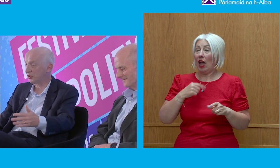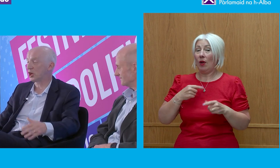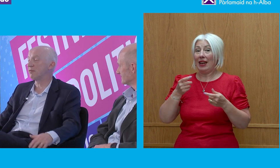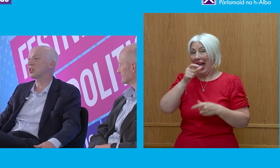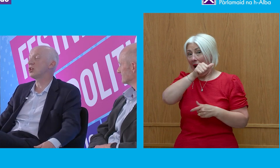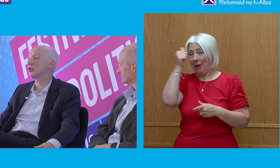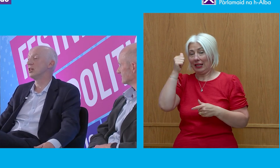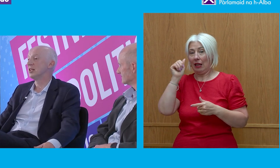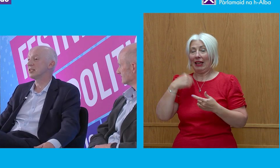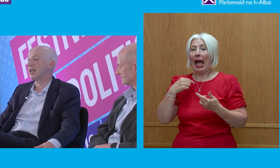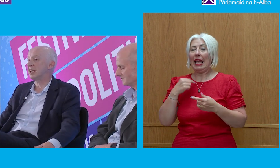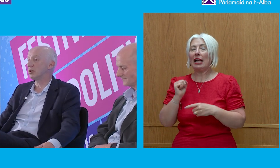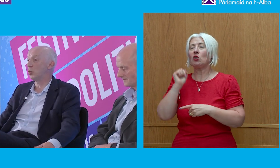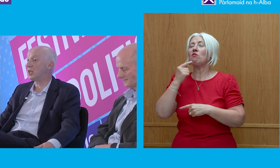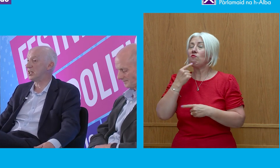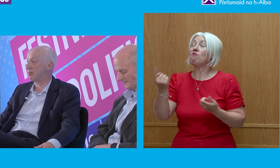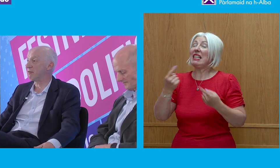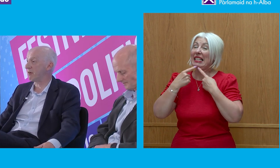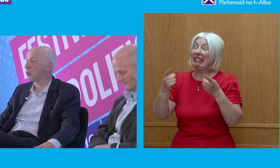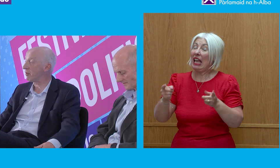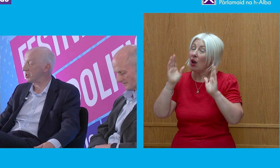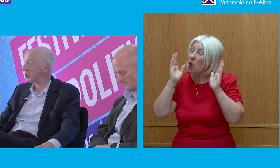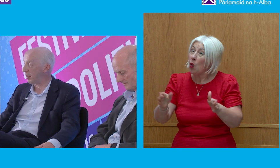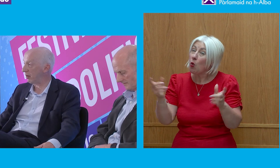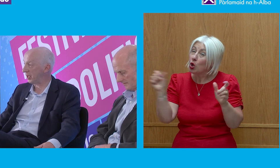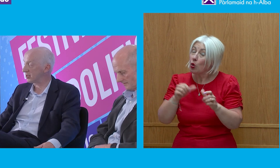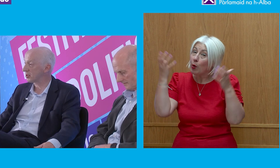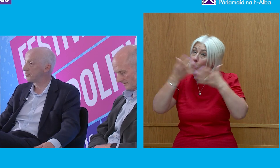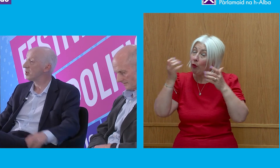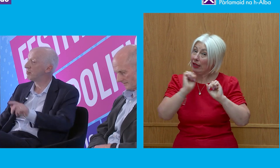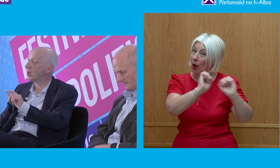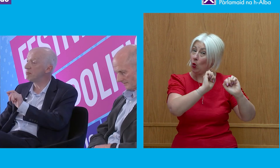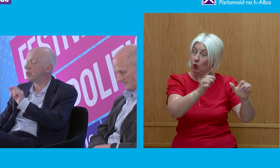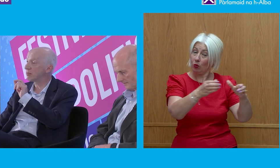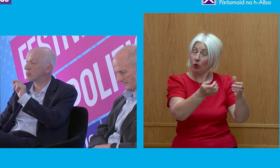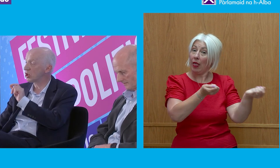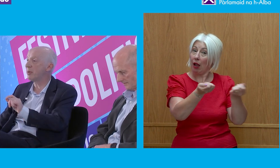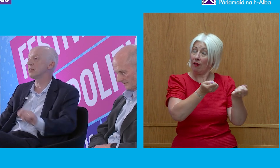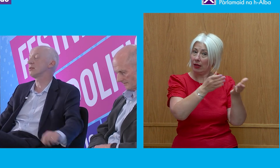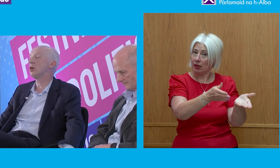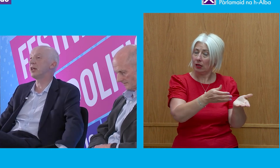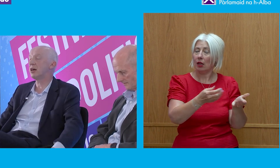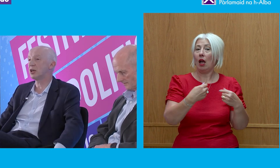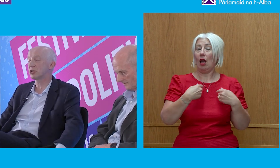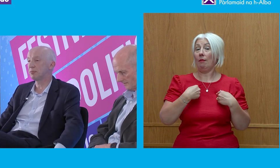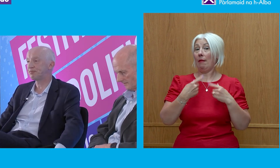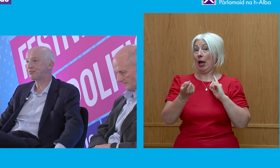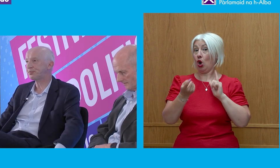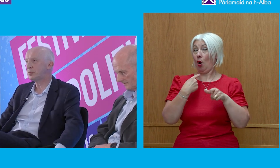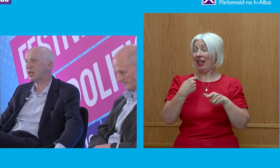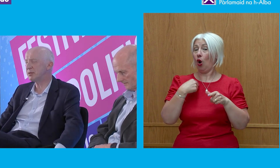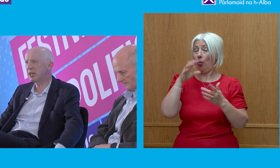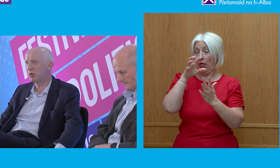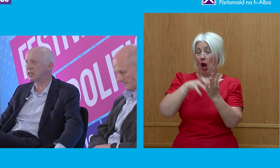wrote an article for The Conversation saying, we need to be very worried about this. But in my comment on that article,